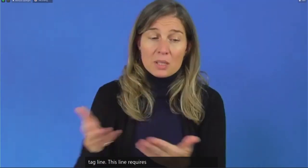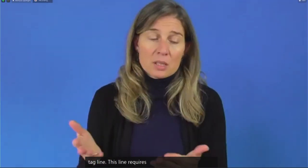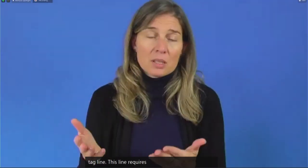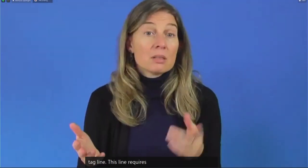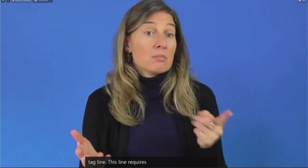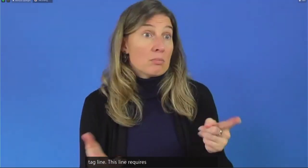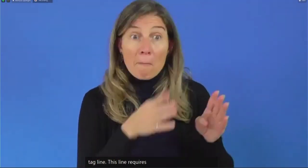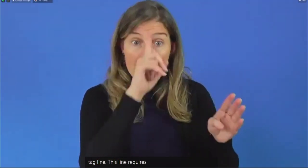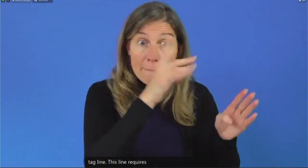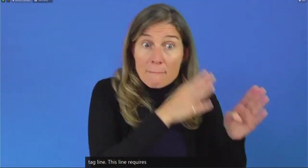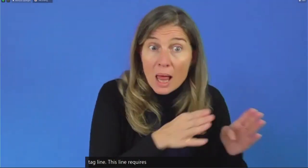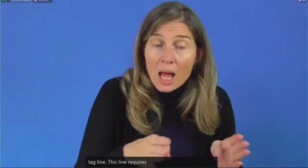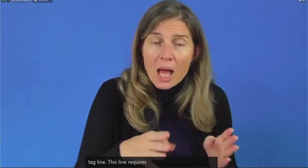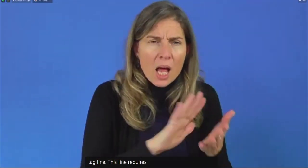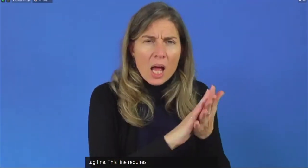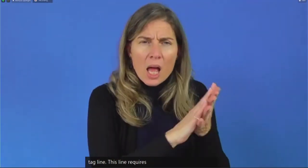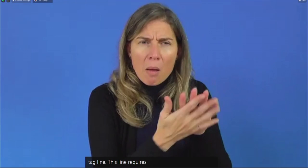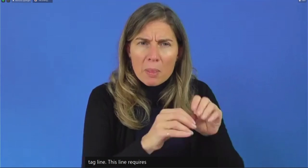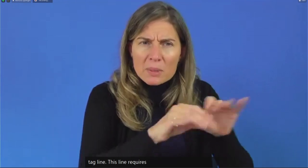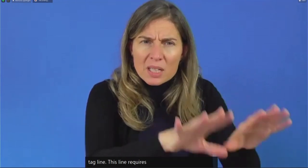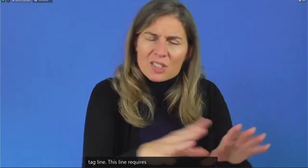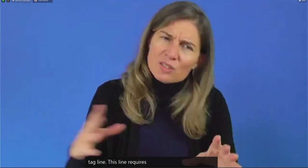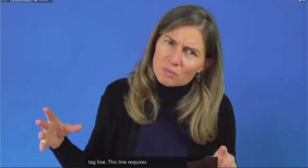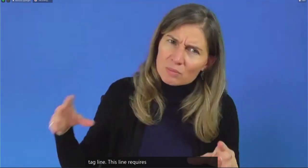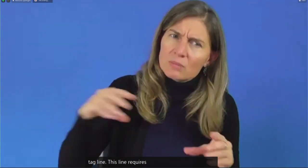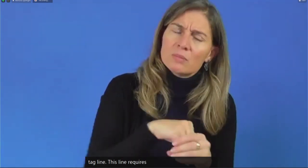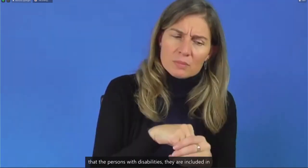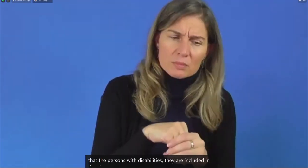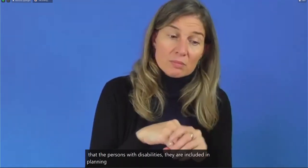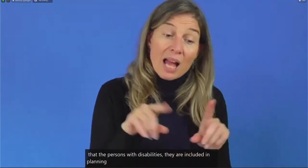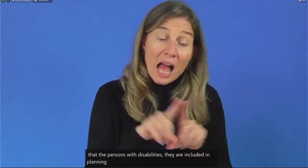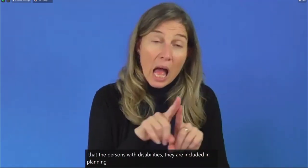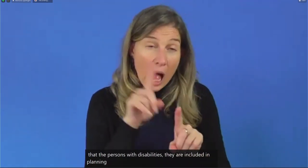implementation, and evaluation part of